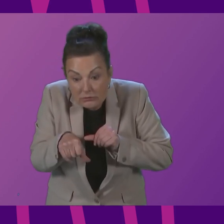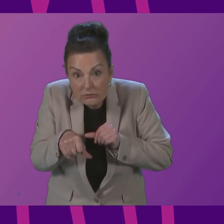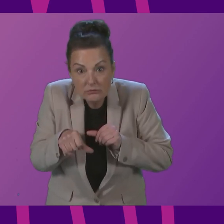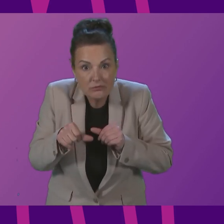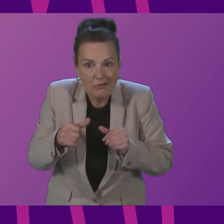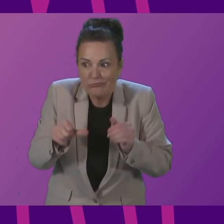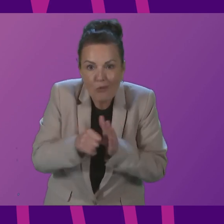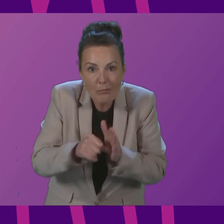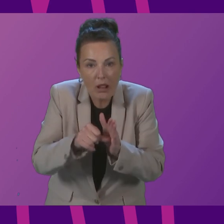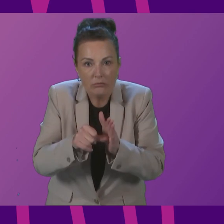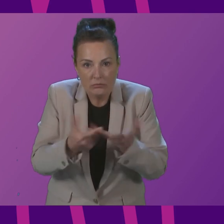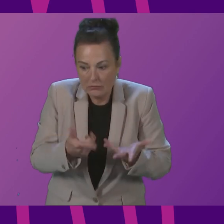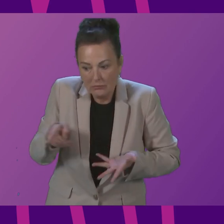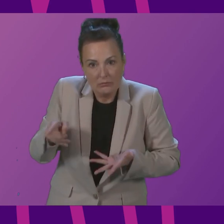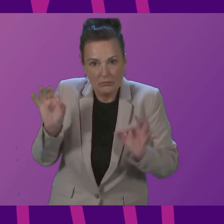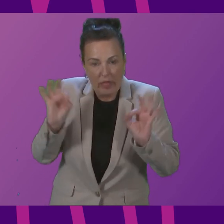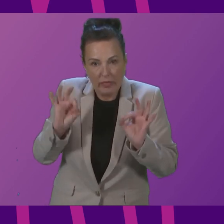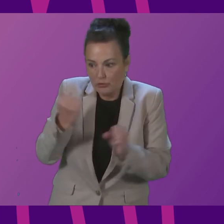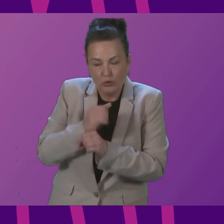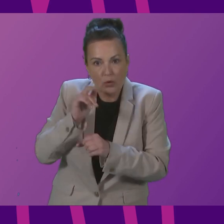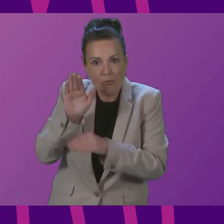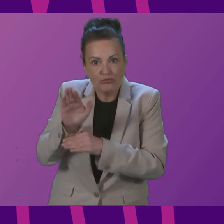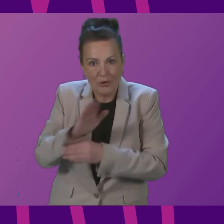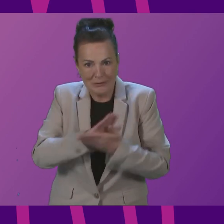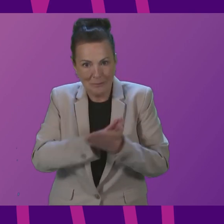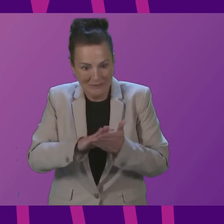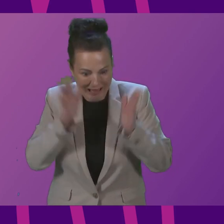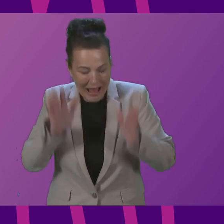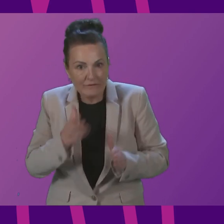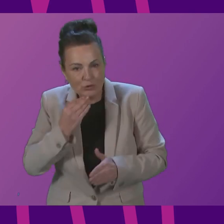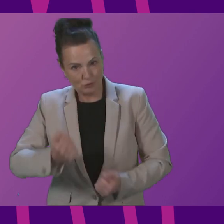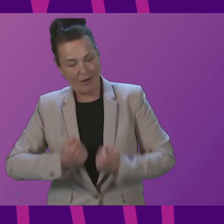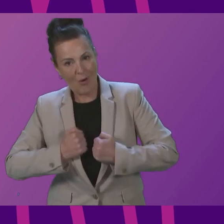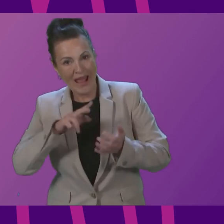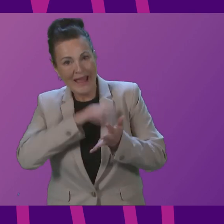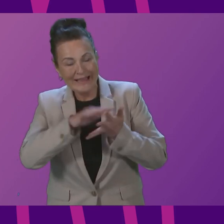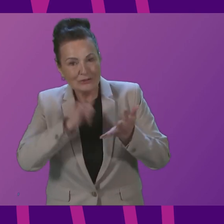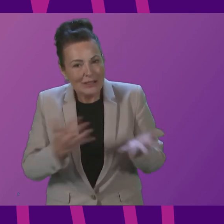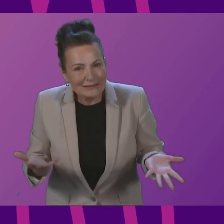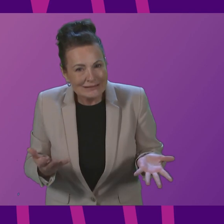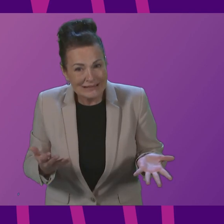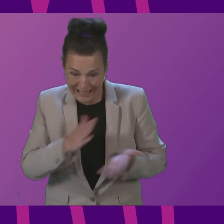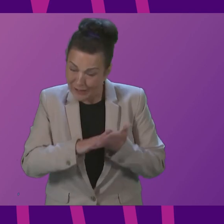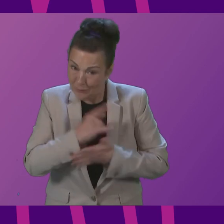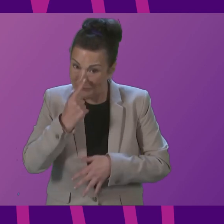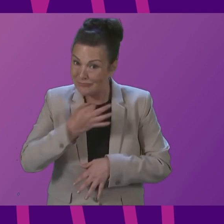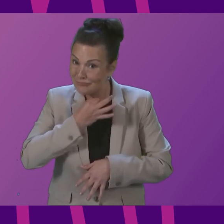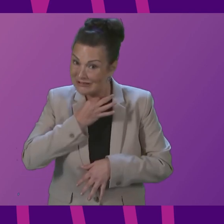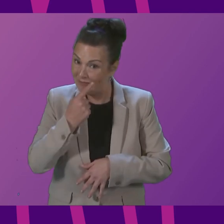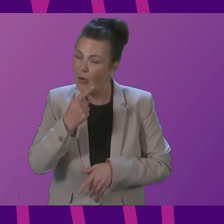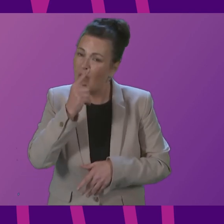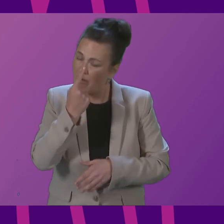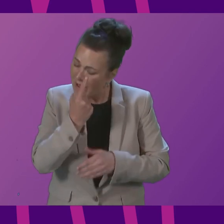Health Service and that can be a significant burden for the health service and for individuals as a consequence so I